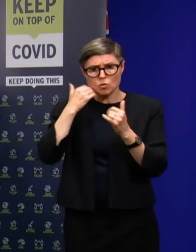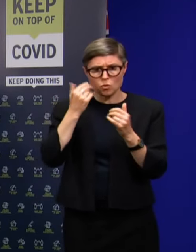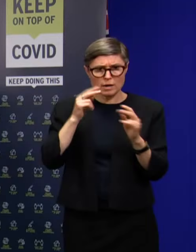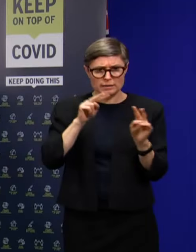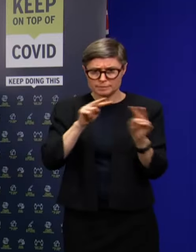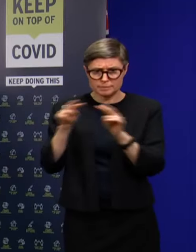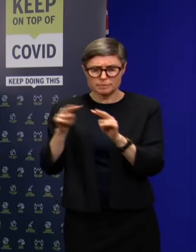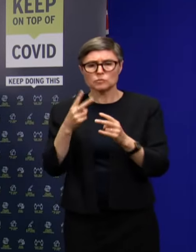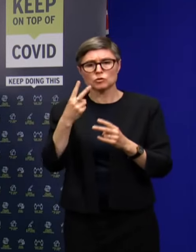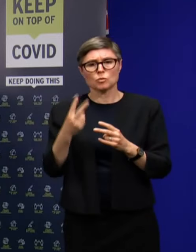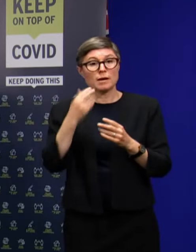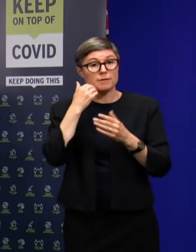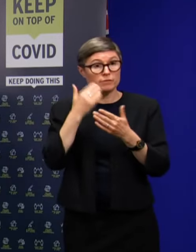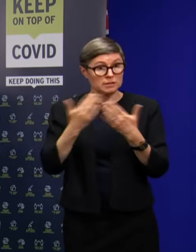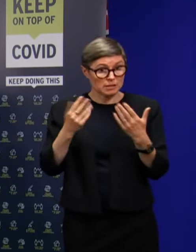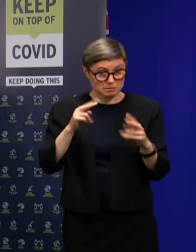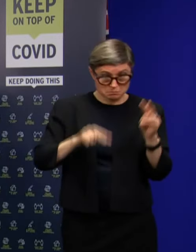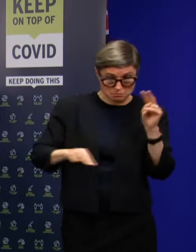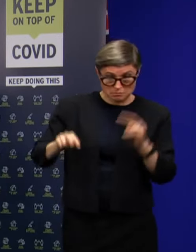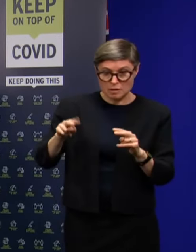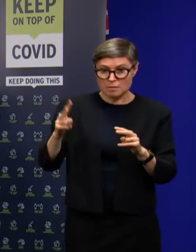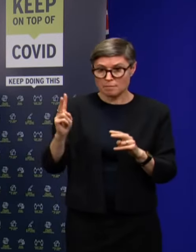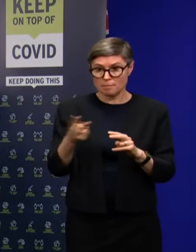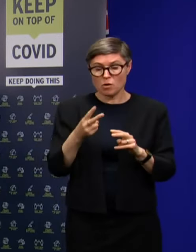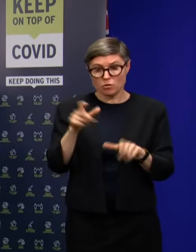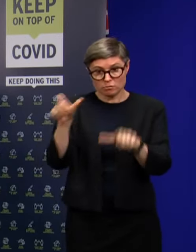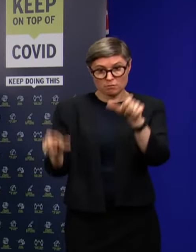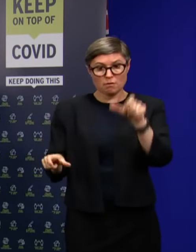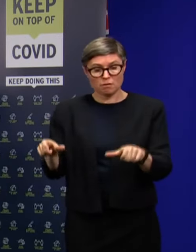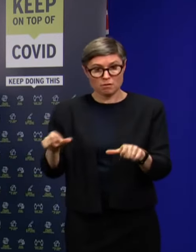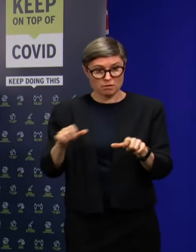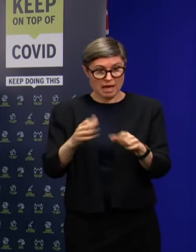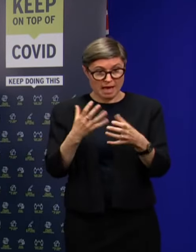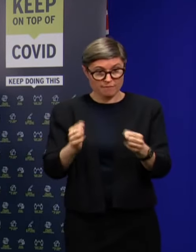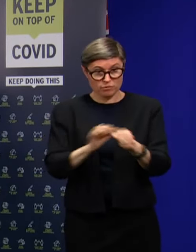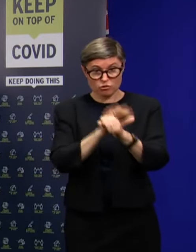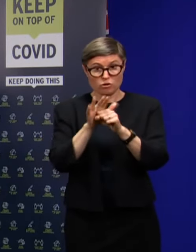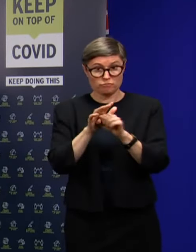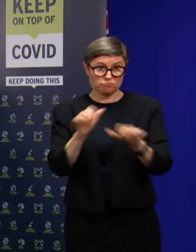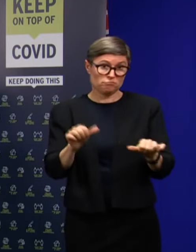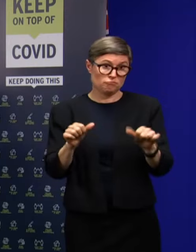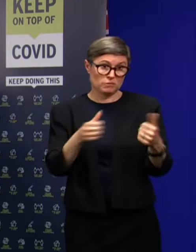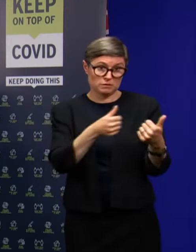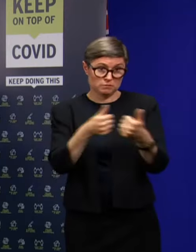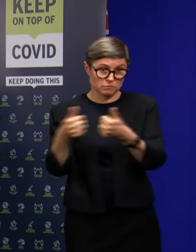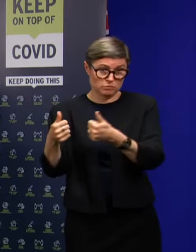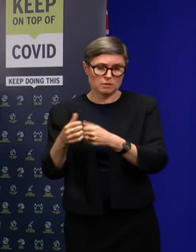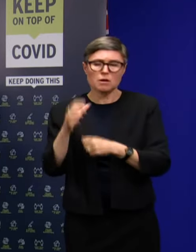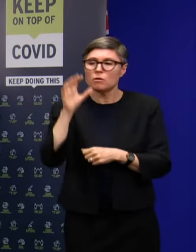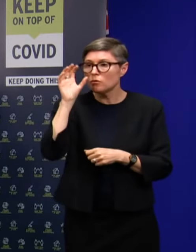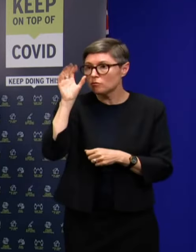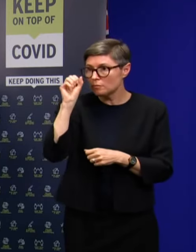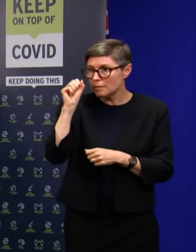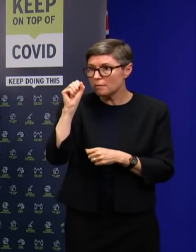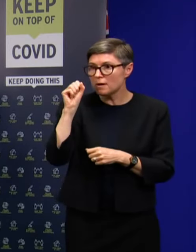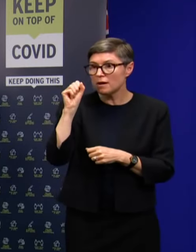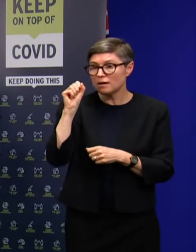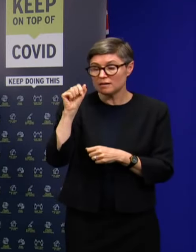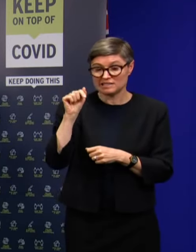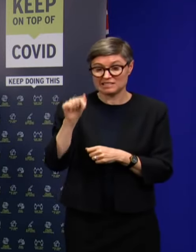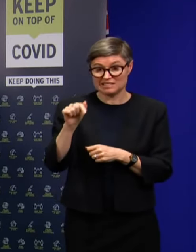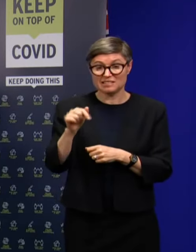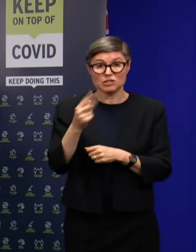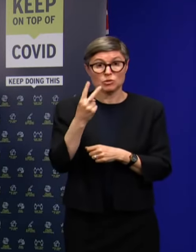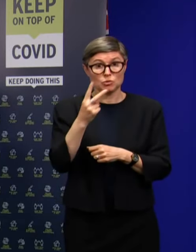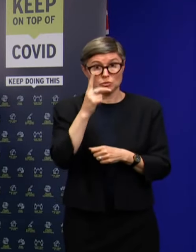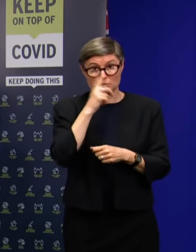of twice a day and that they remain stable and noting that at the heart of this is a person or two people that have